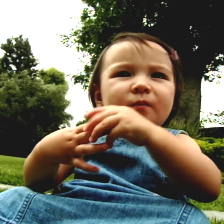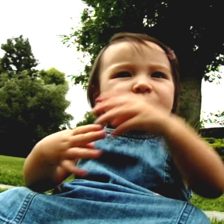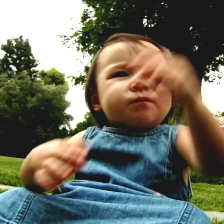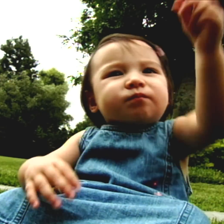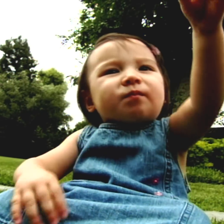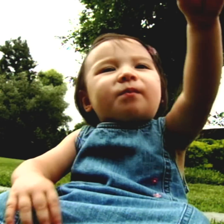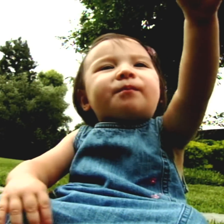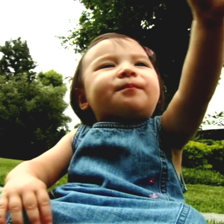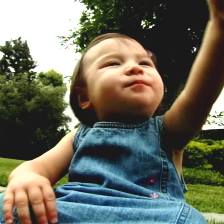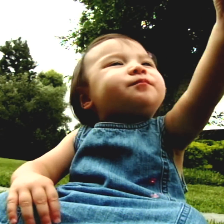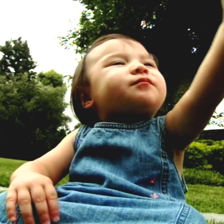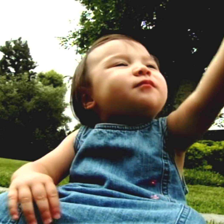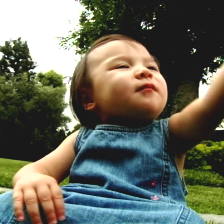They're my favorite.